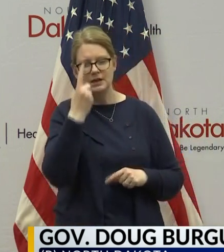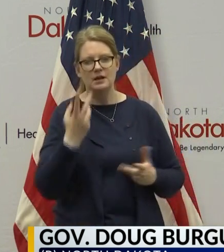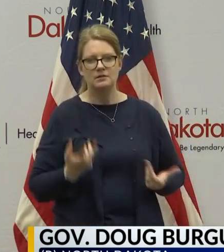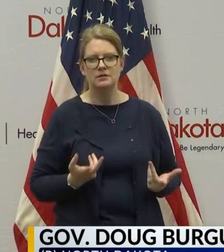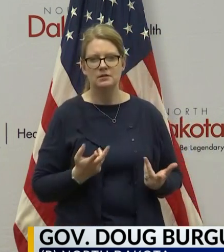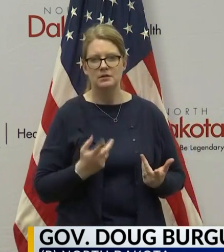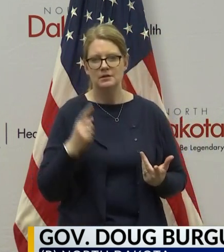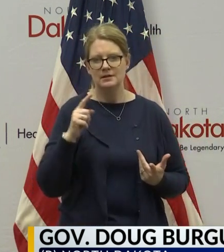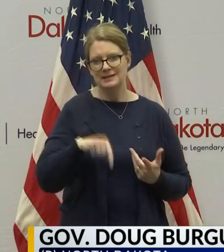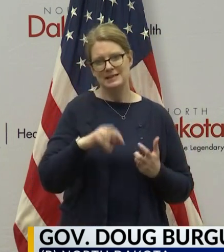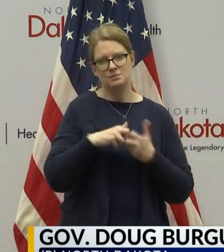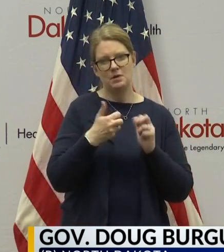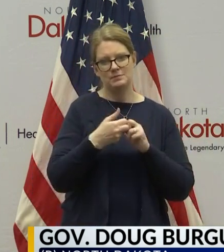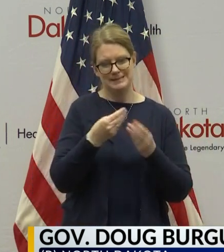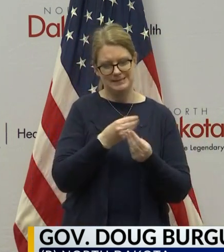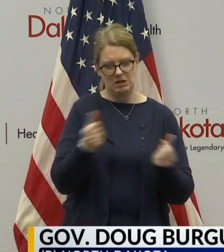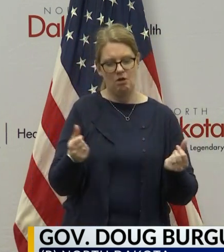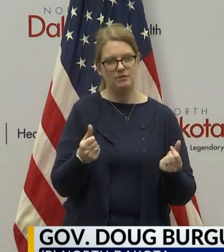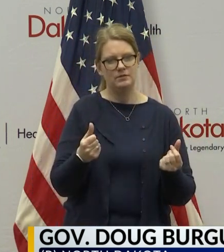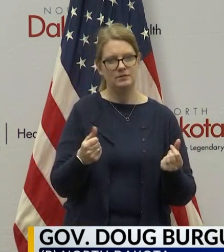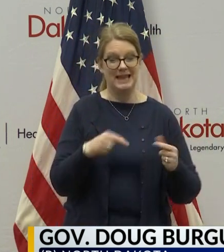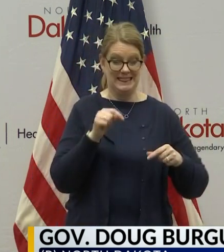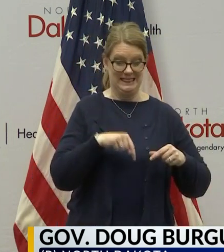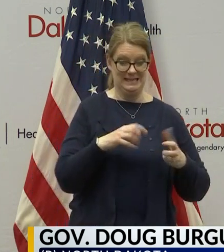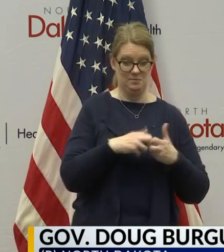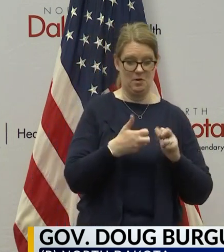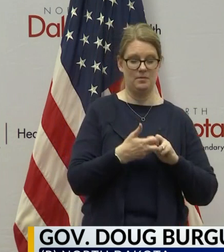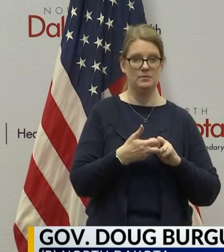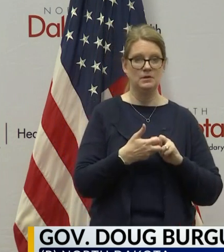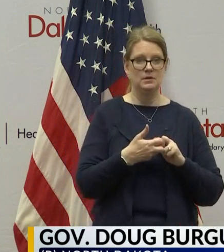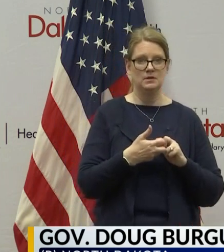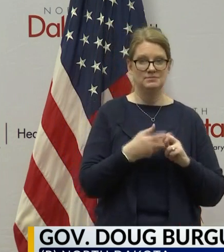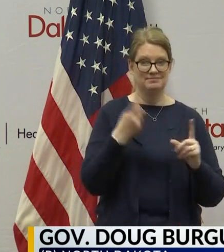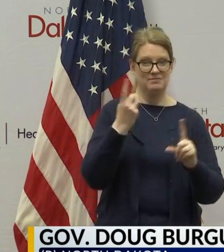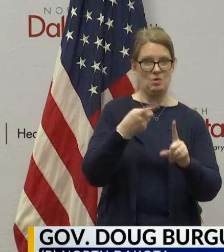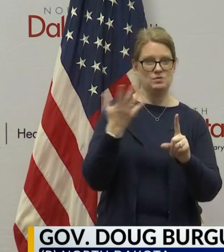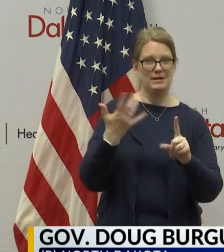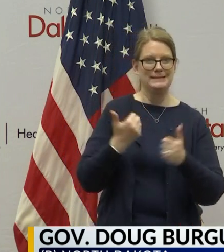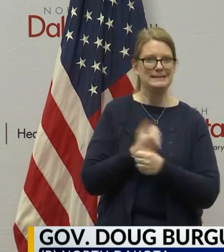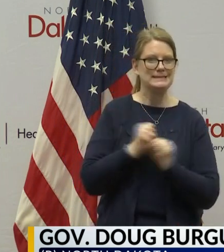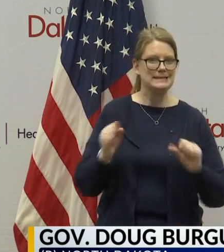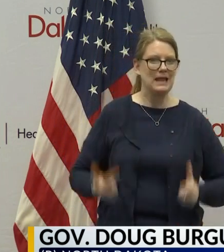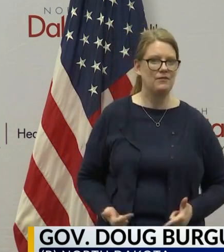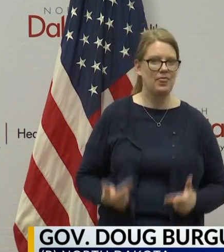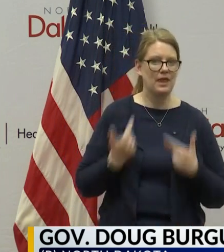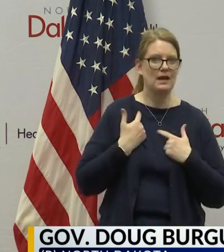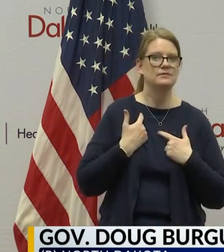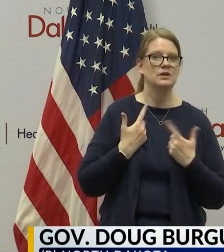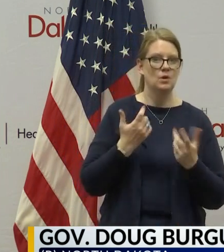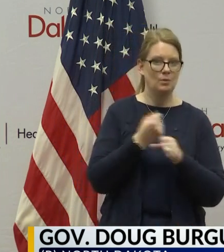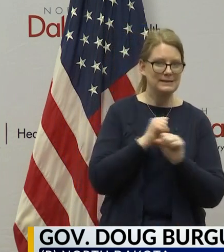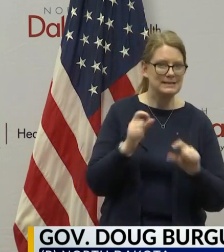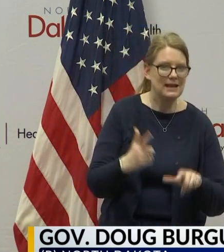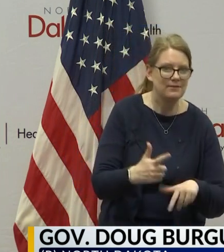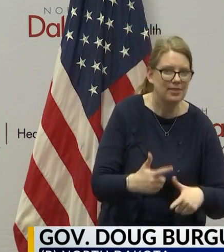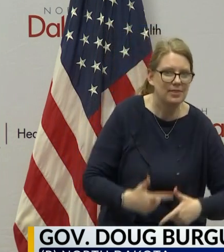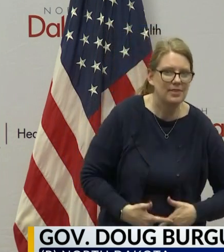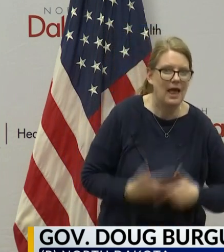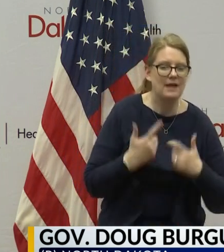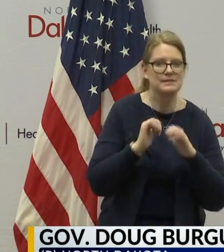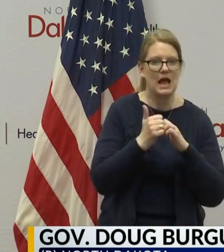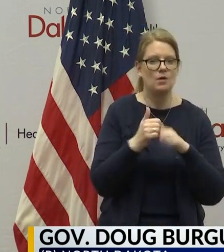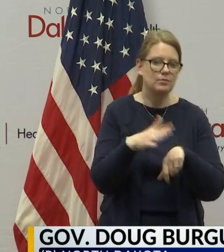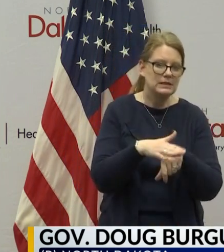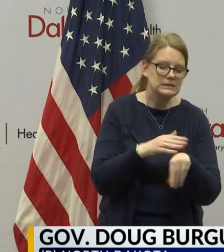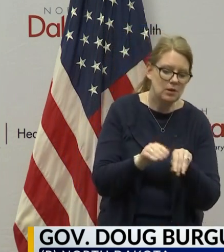the problem we're trying to solve. And the problem we're trying to solve is to make sure that we save lives. We save lives by slowing the spread and staying under our health care